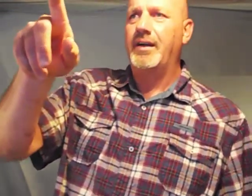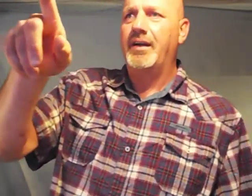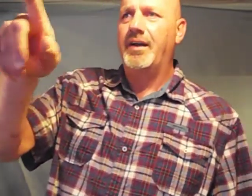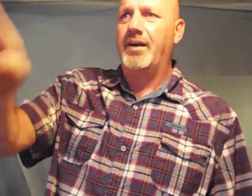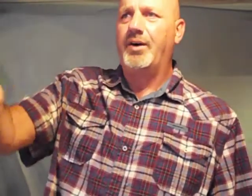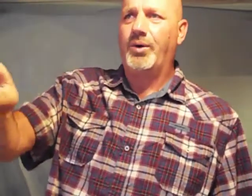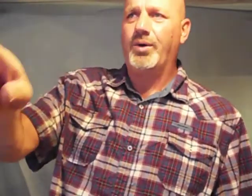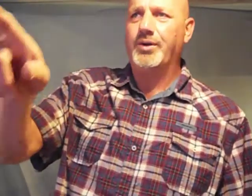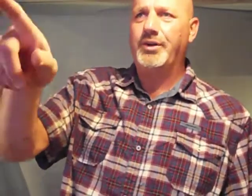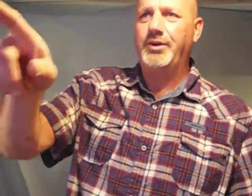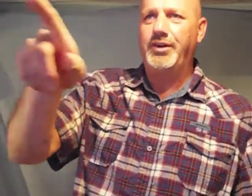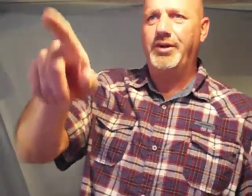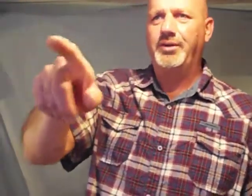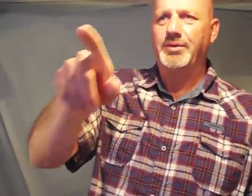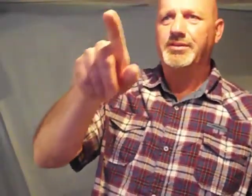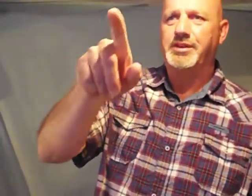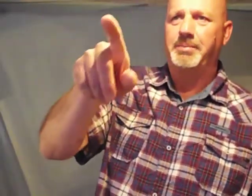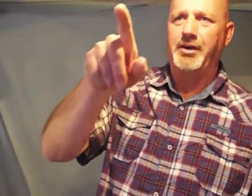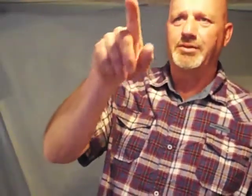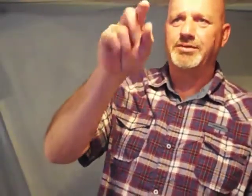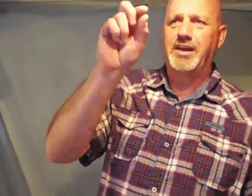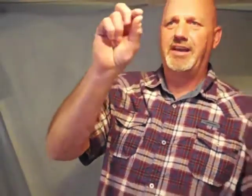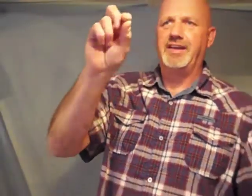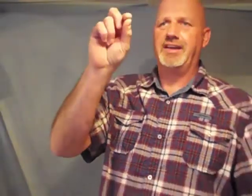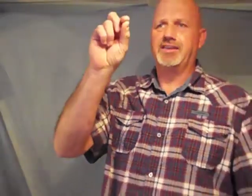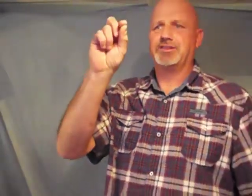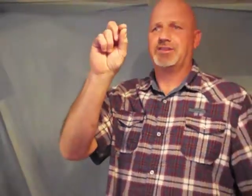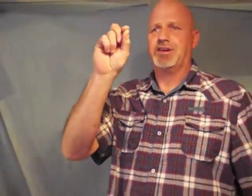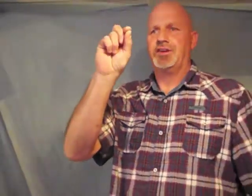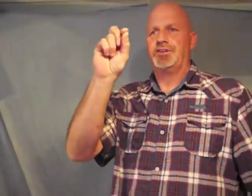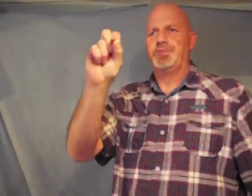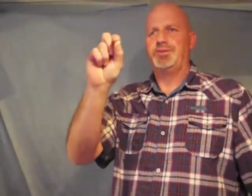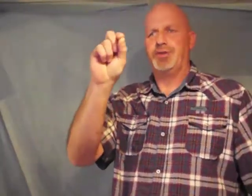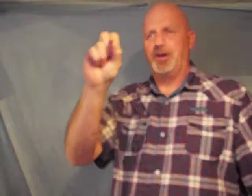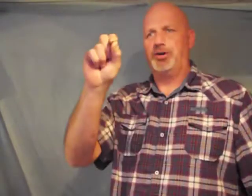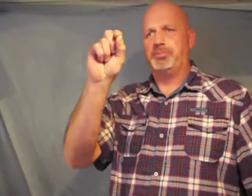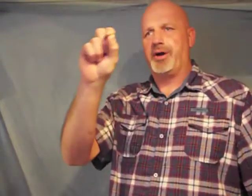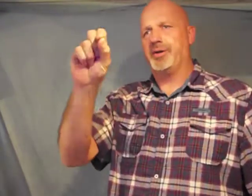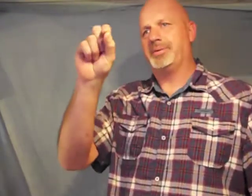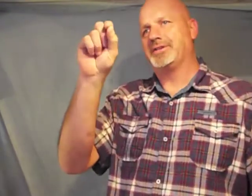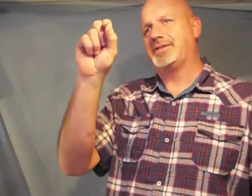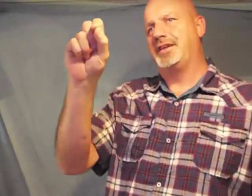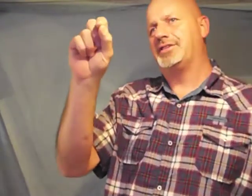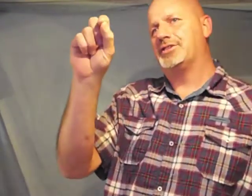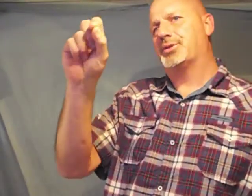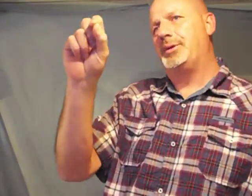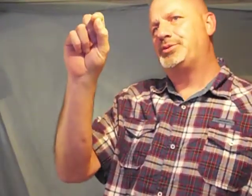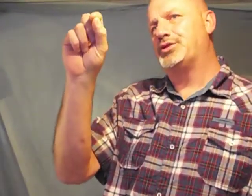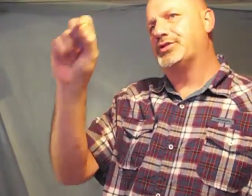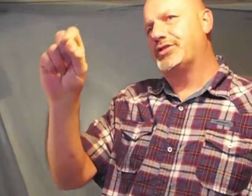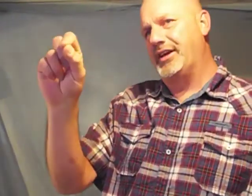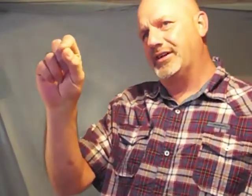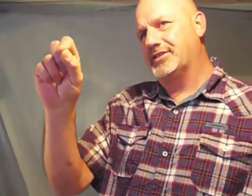or do you suppose it is to no purpose that the scripture says